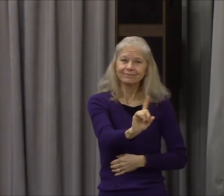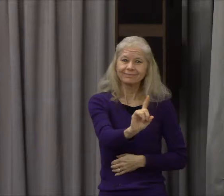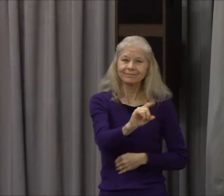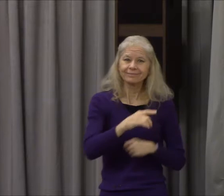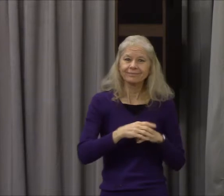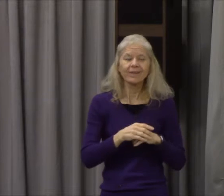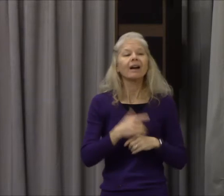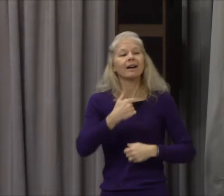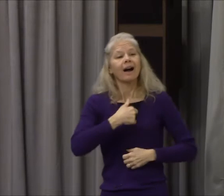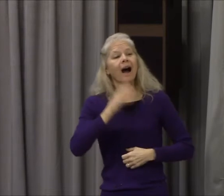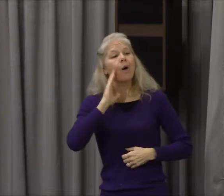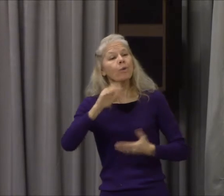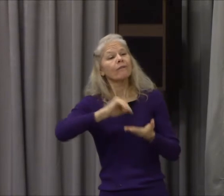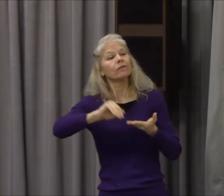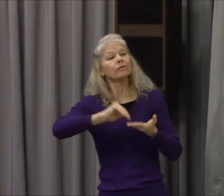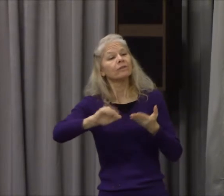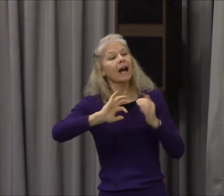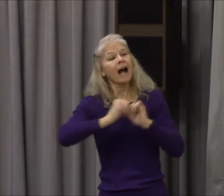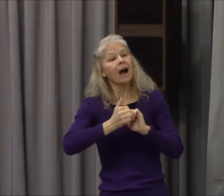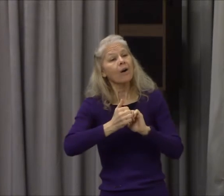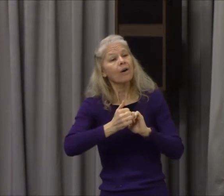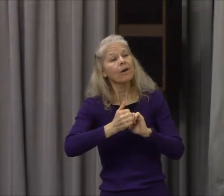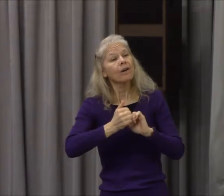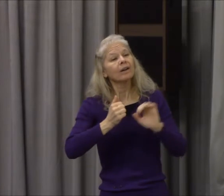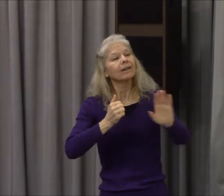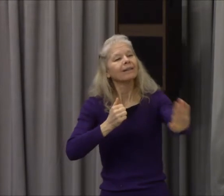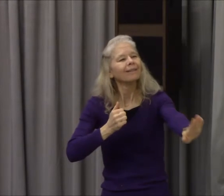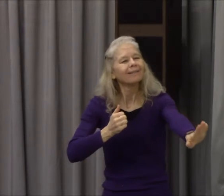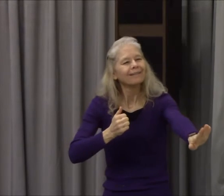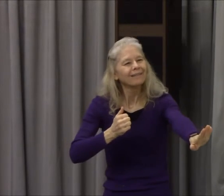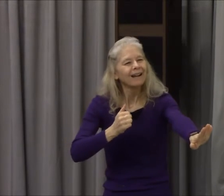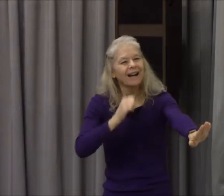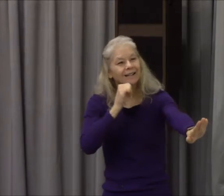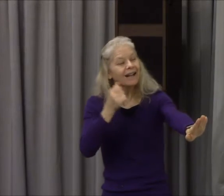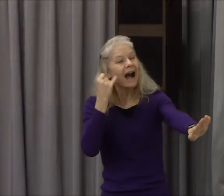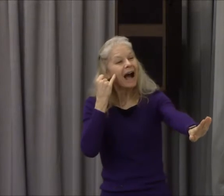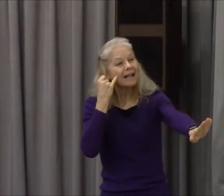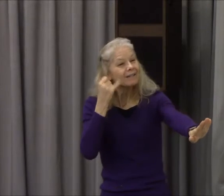not by how well you do but by who you believe in